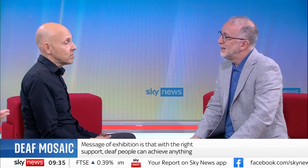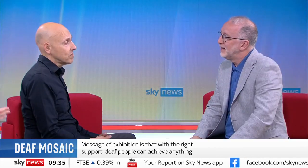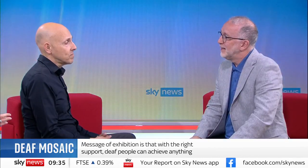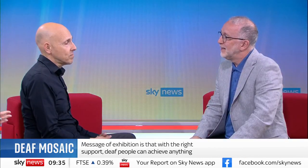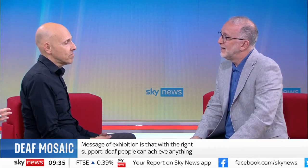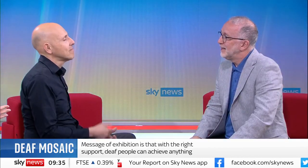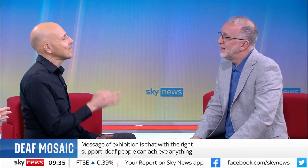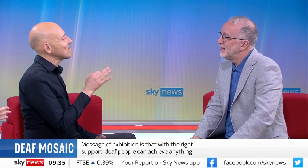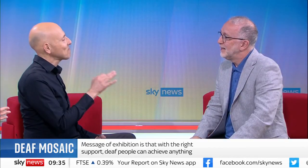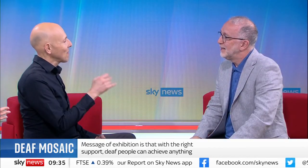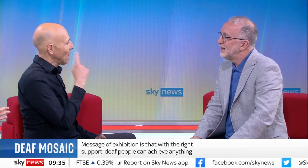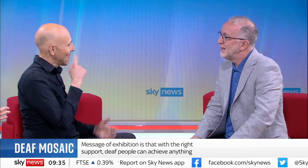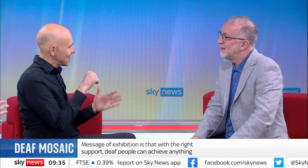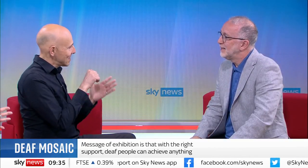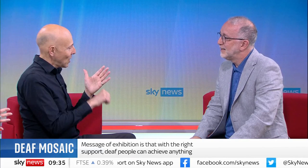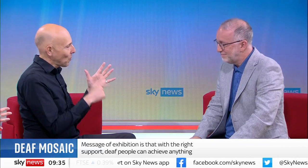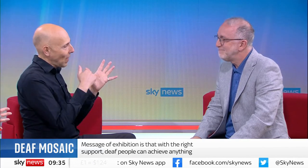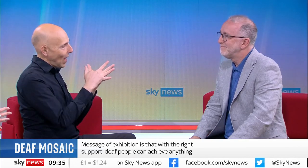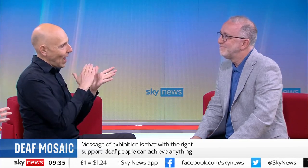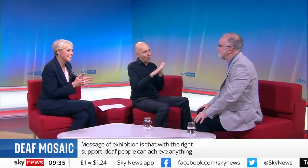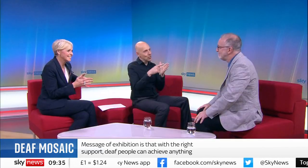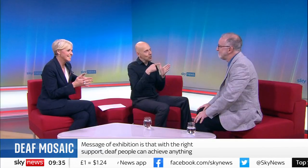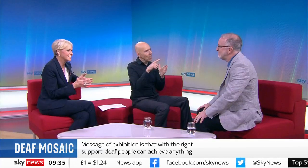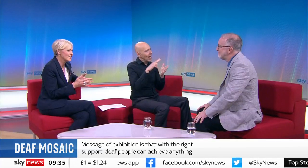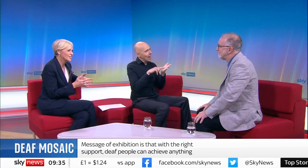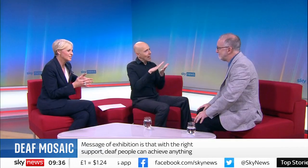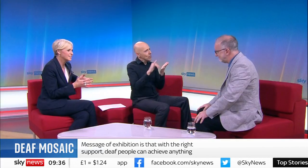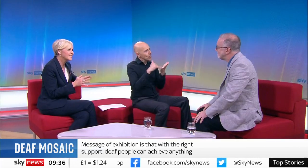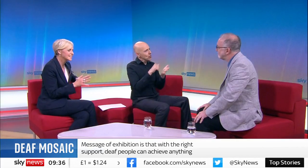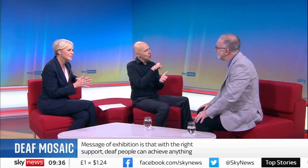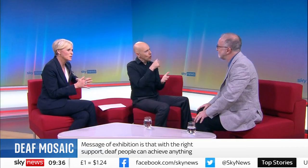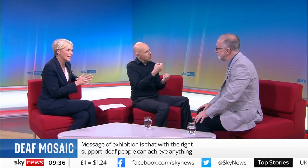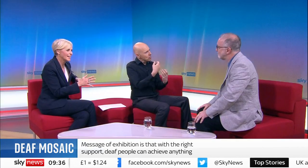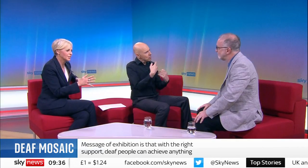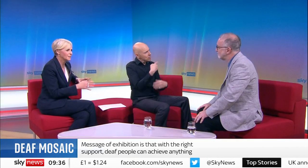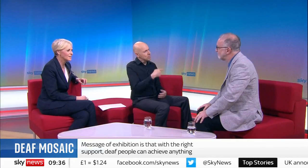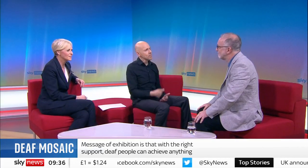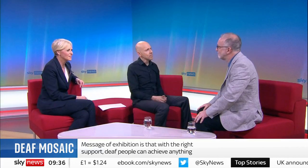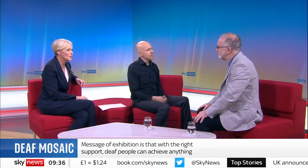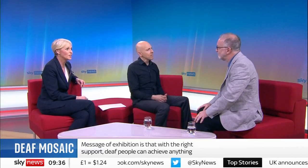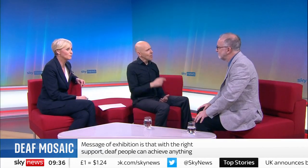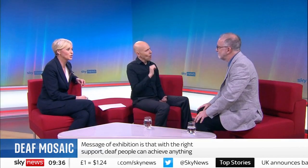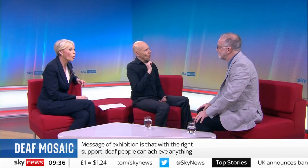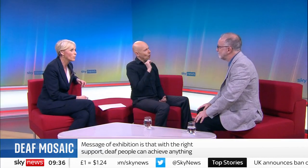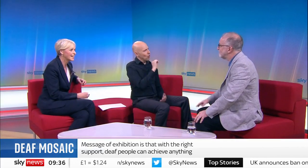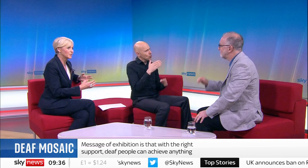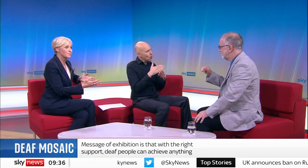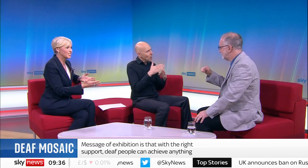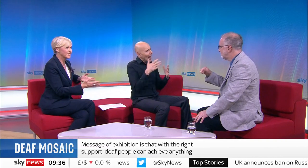Perfect. And I think we're going to start with Asha, aren't we? She's an NHS nurse. tell us a little bit about Asha and her job and how she manages